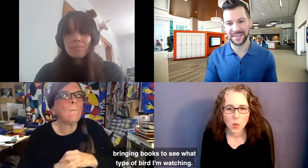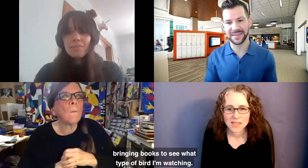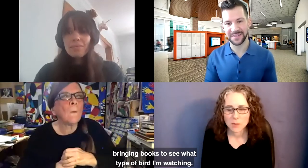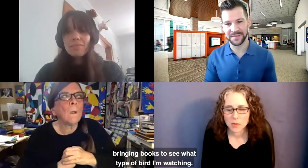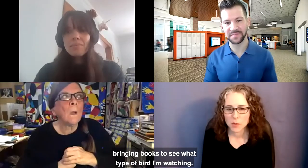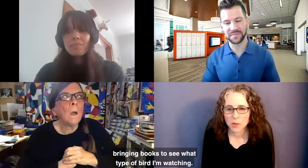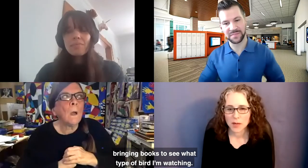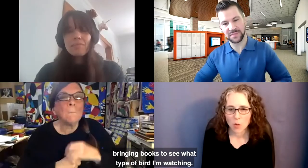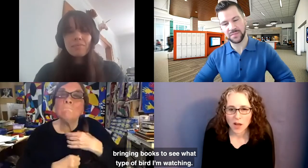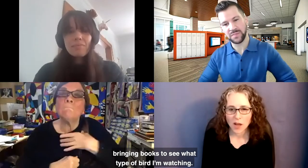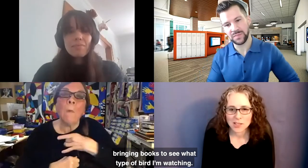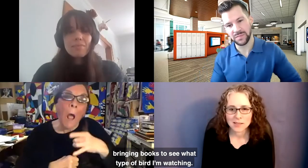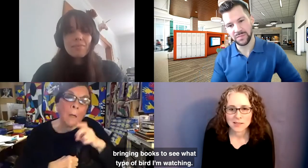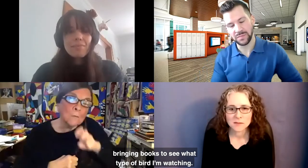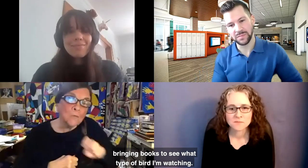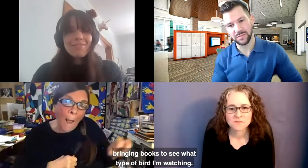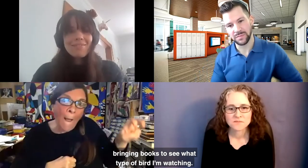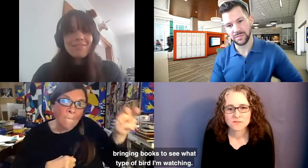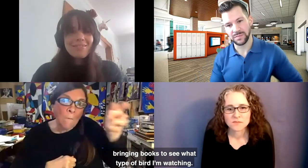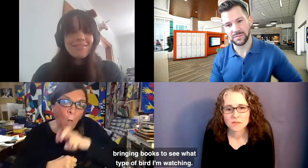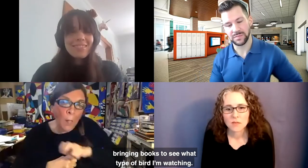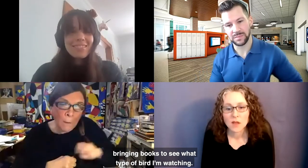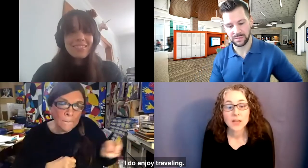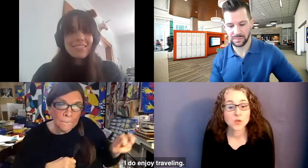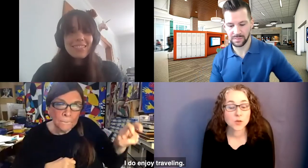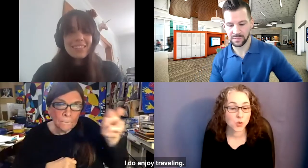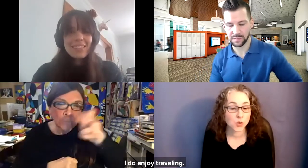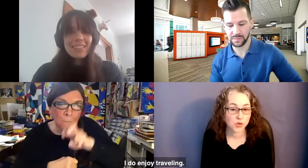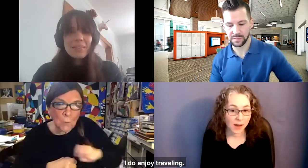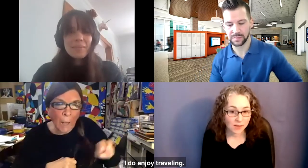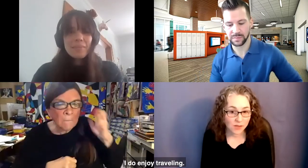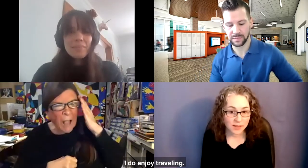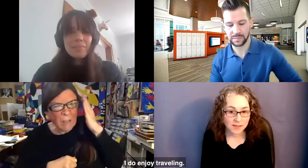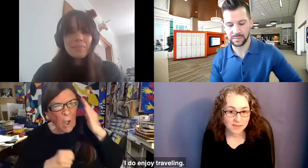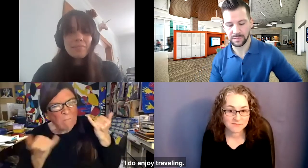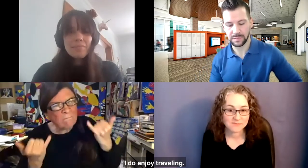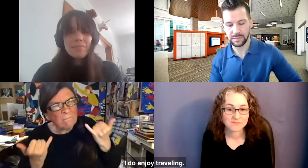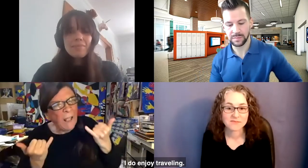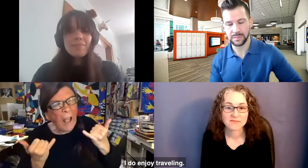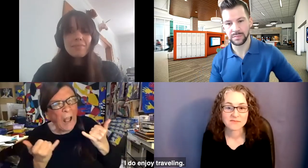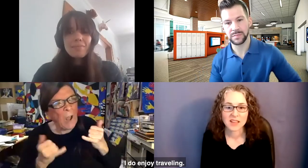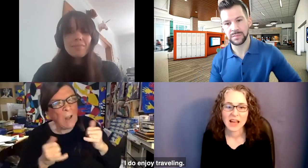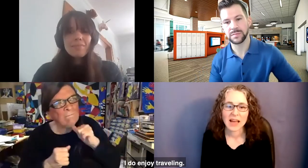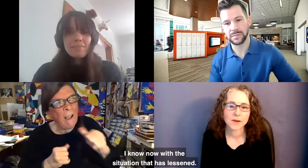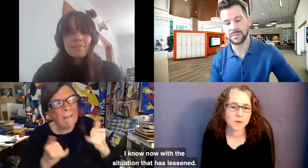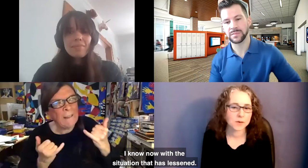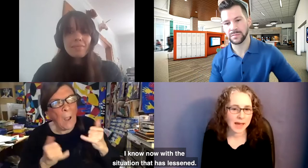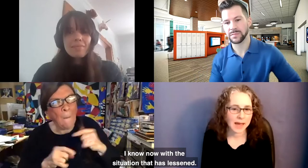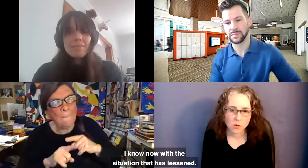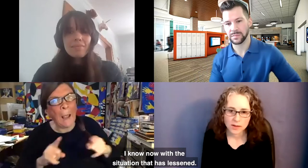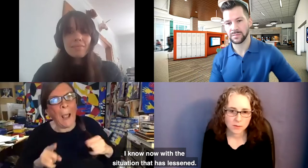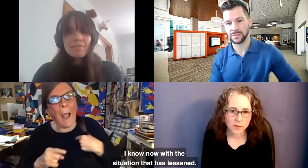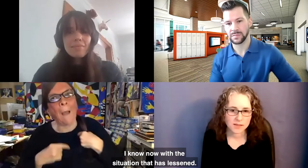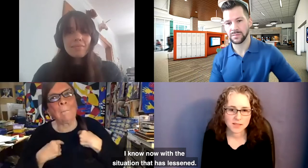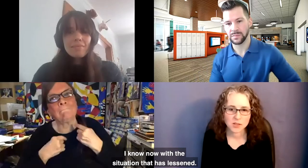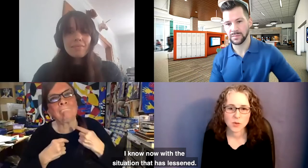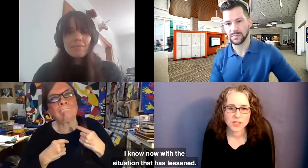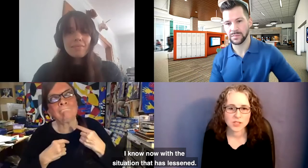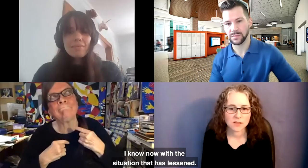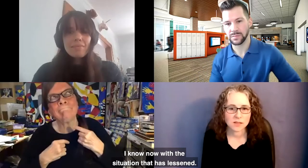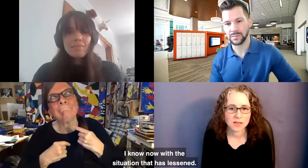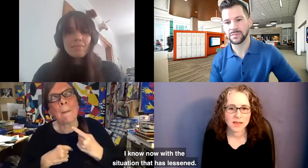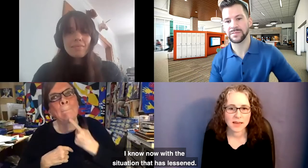what type of bird I'm watching. I do enjoy traveling. I know now, with the